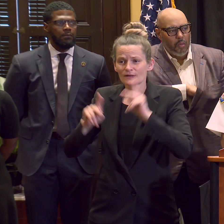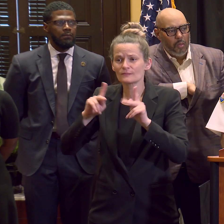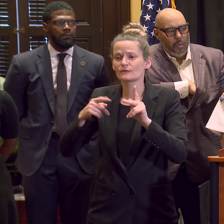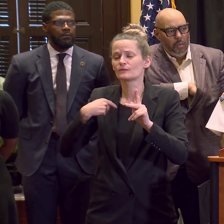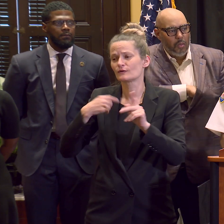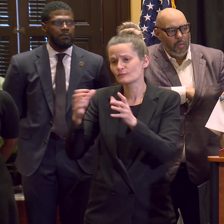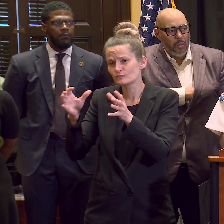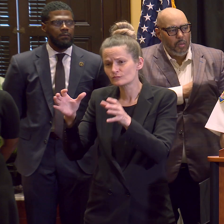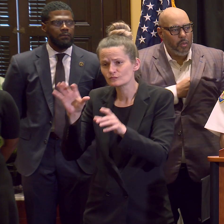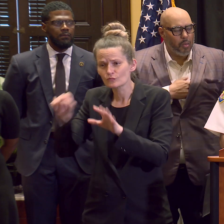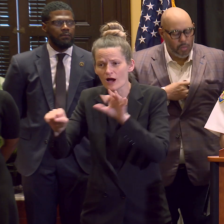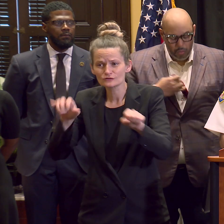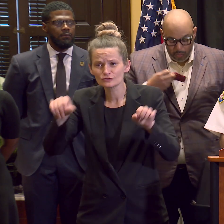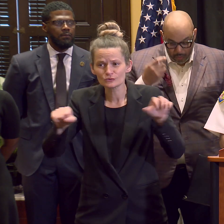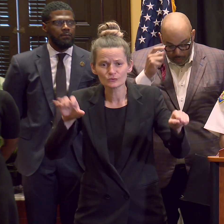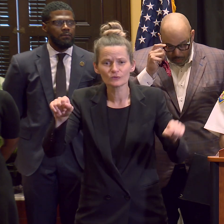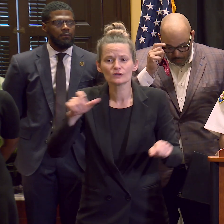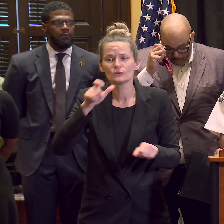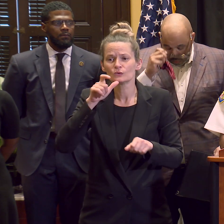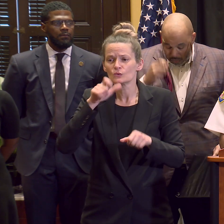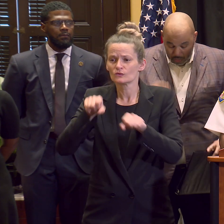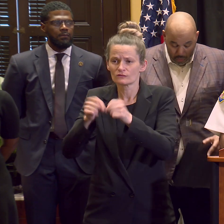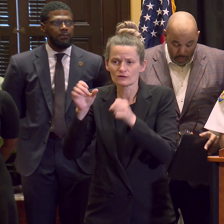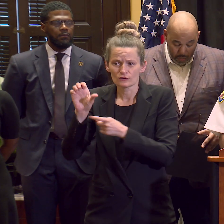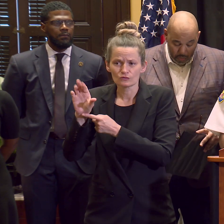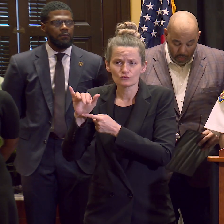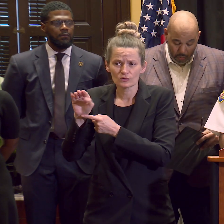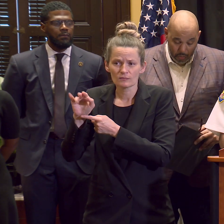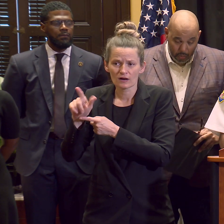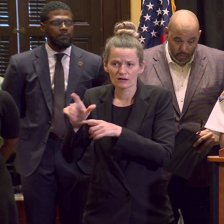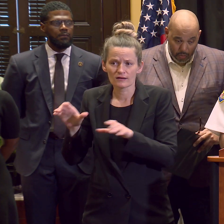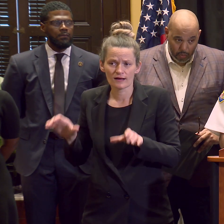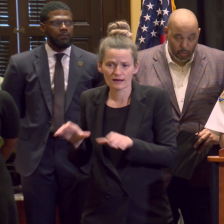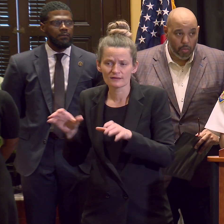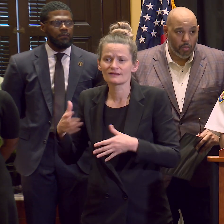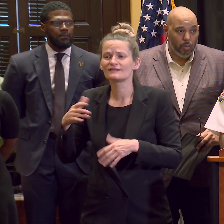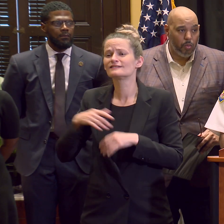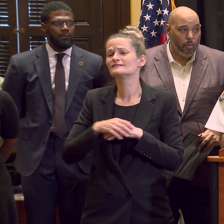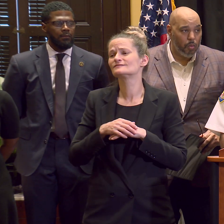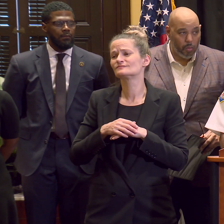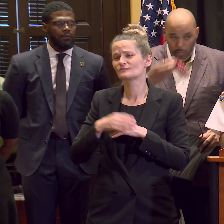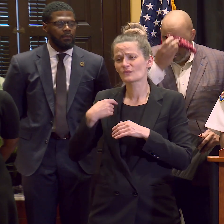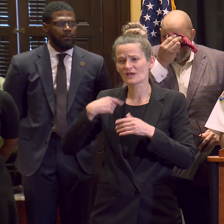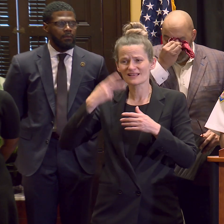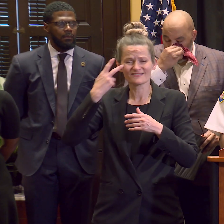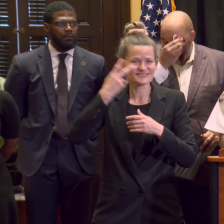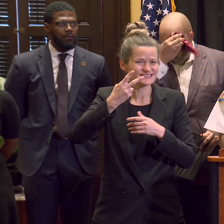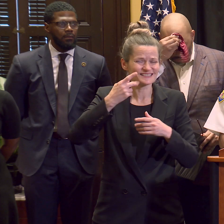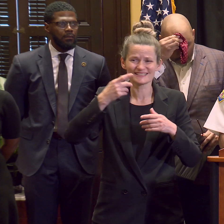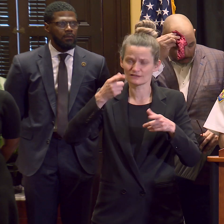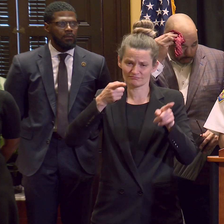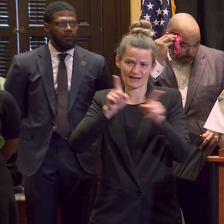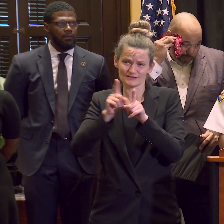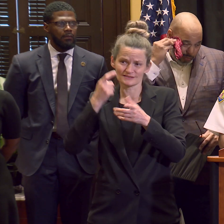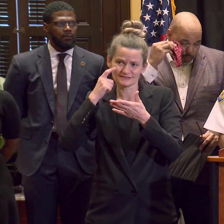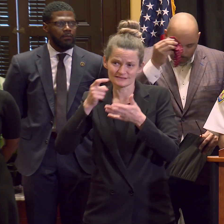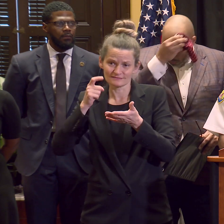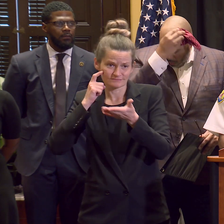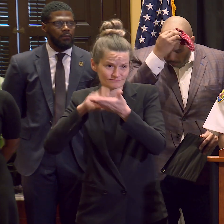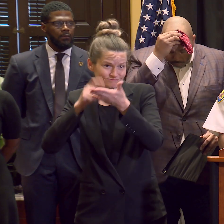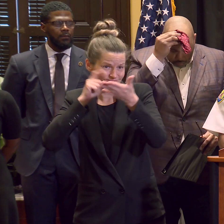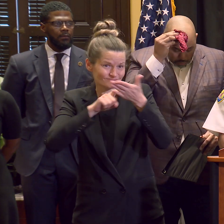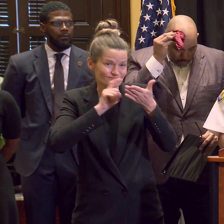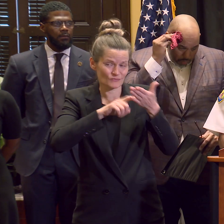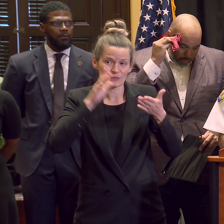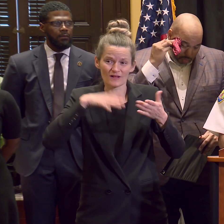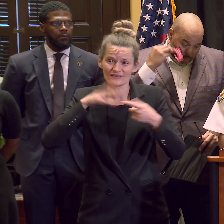committed. Once again, it's an enhanced visibility there. We want to make sure we can demonstrate tomorrow and any day after the